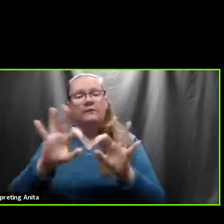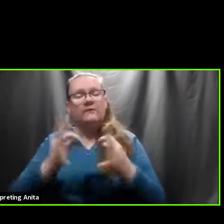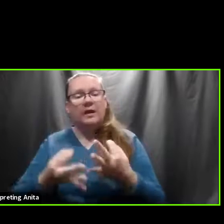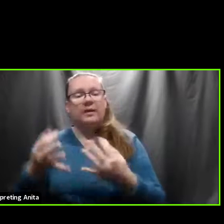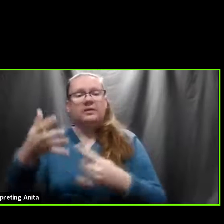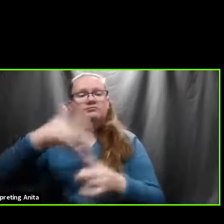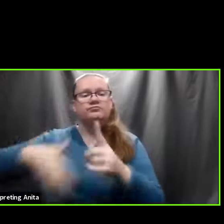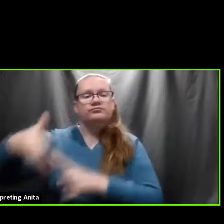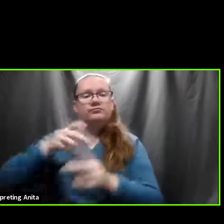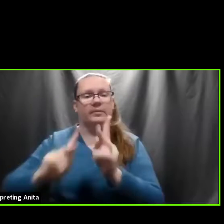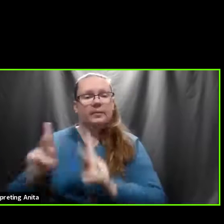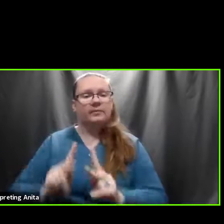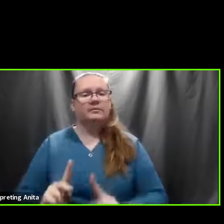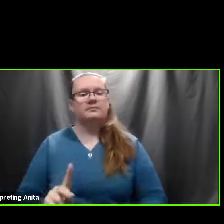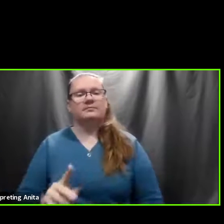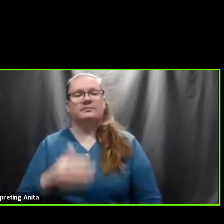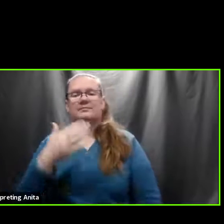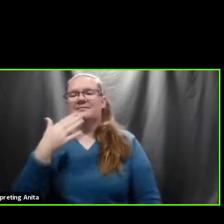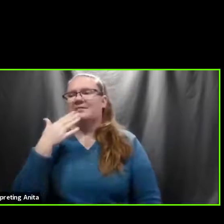Thank you. Yes.